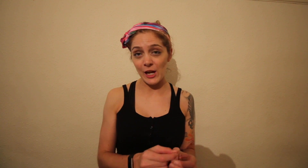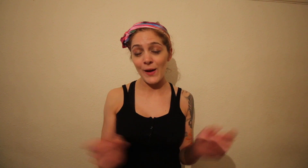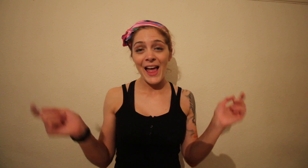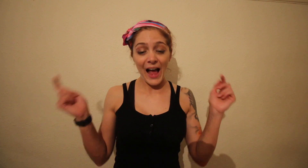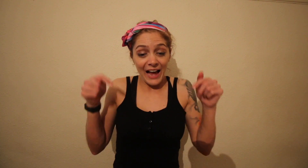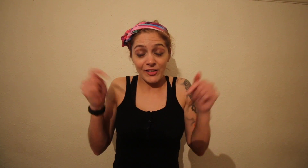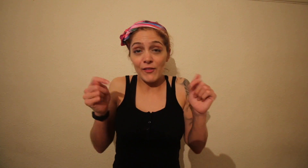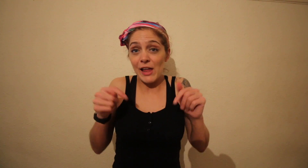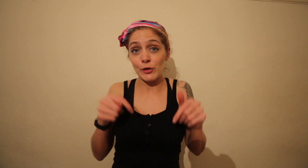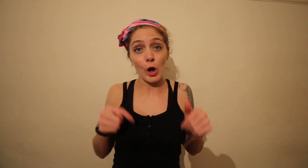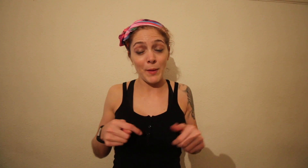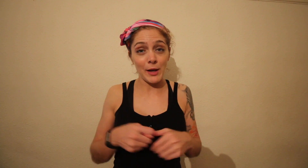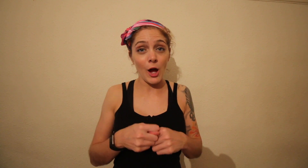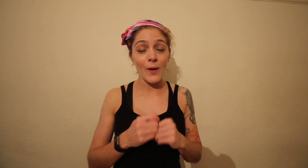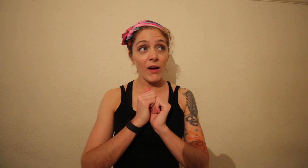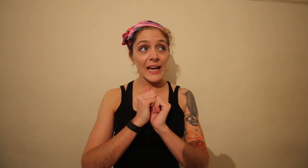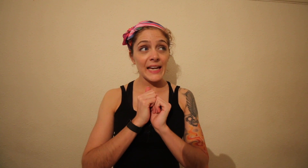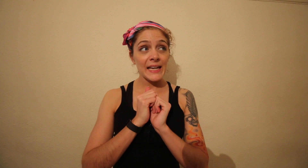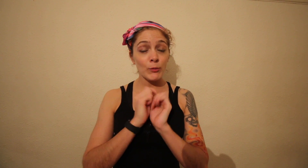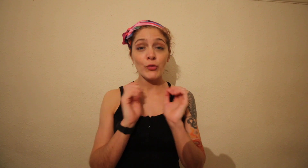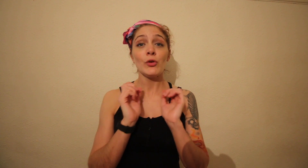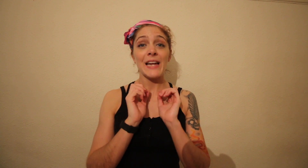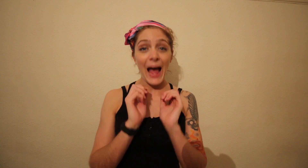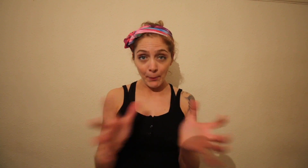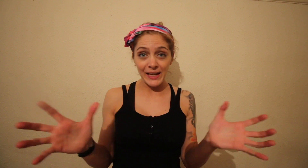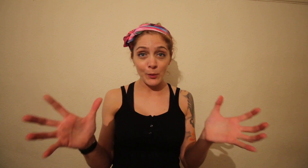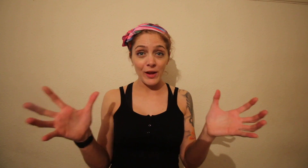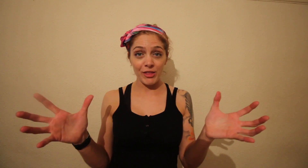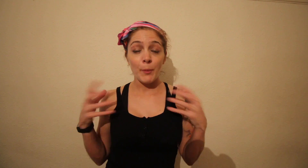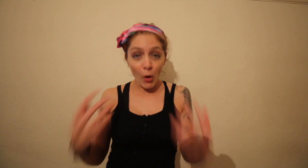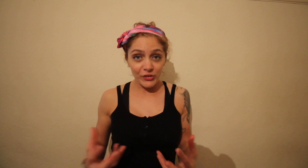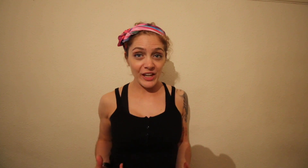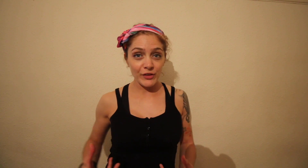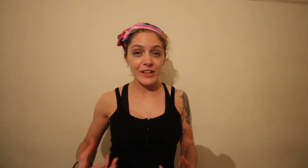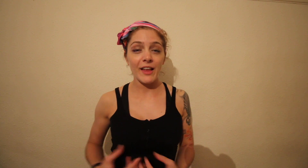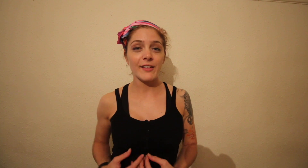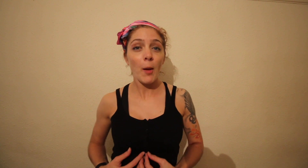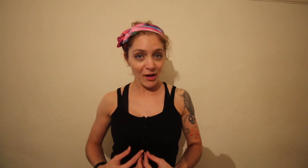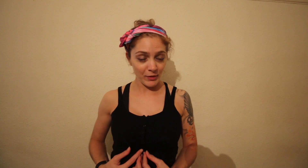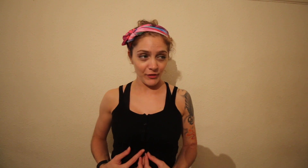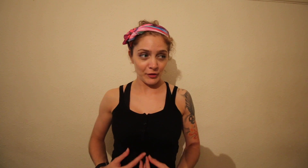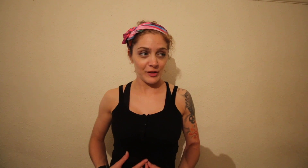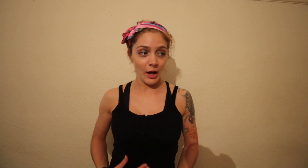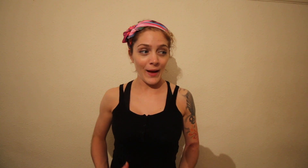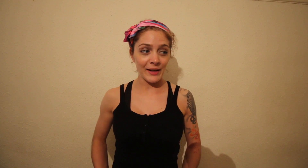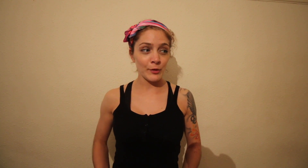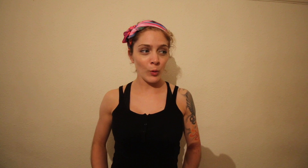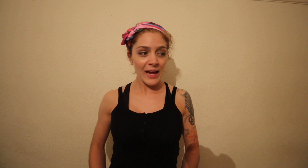video and have left a comment below. I am truly happy with the positivity that has come out of my first video and it was quite